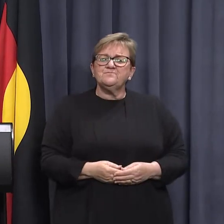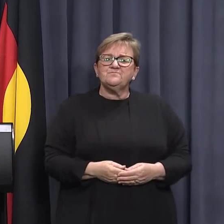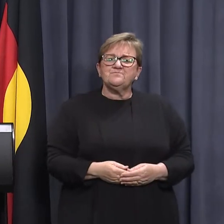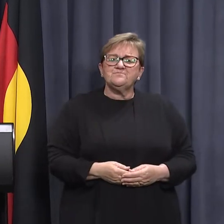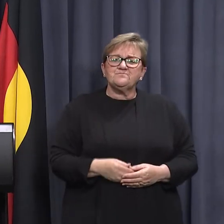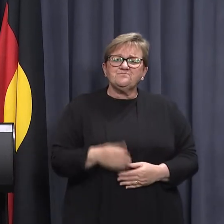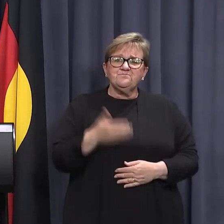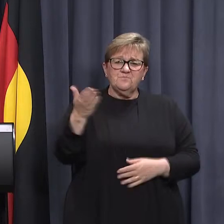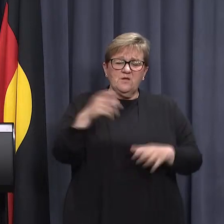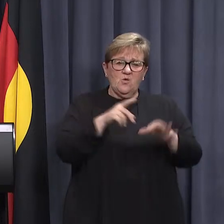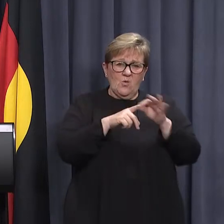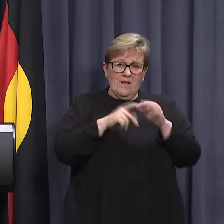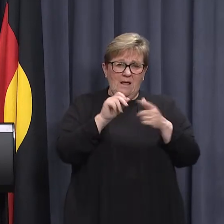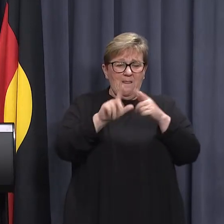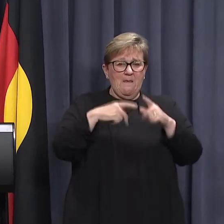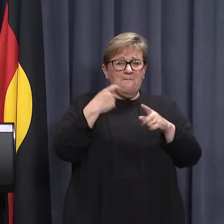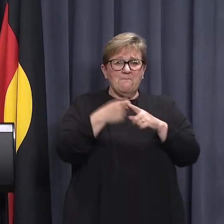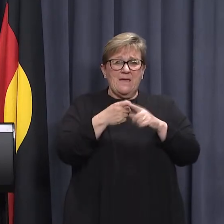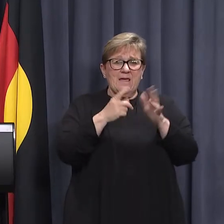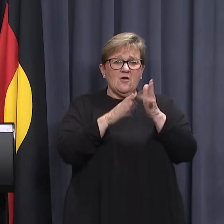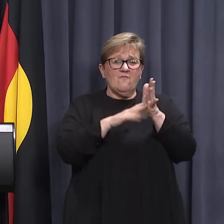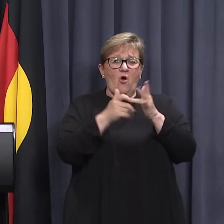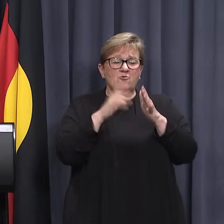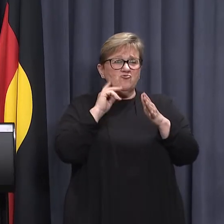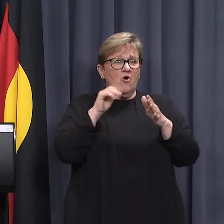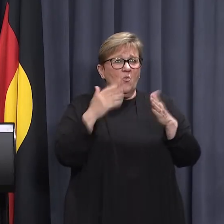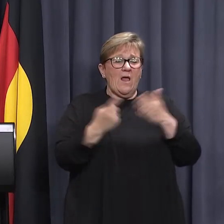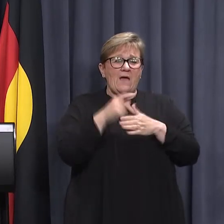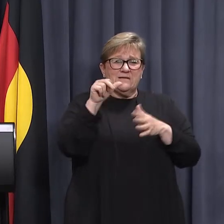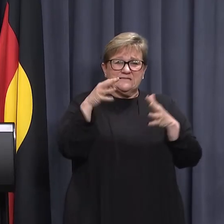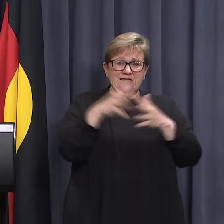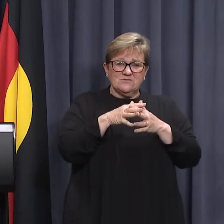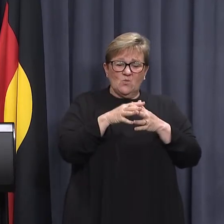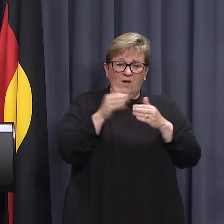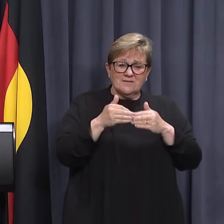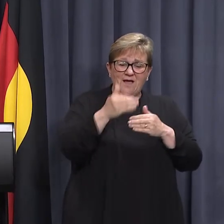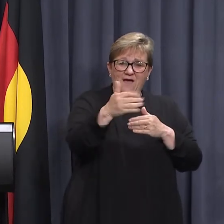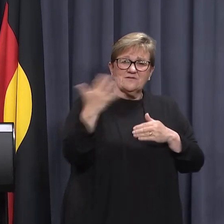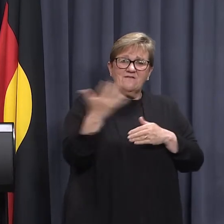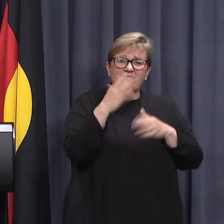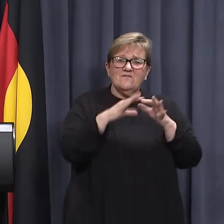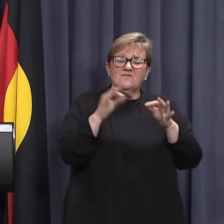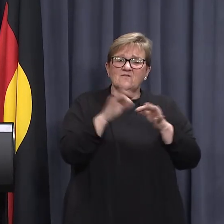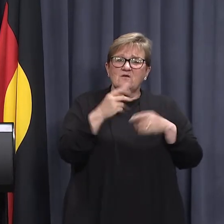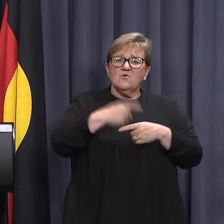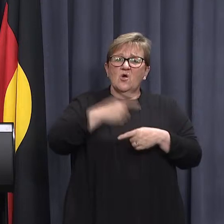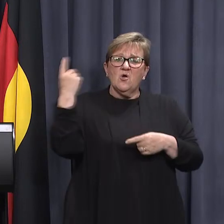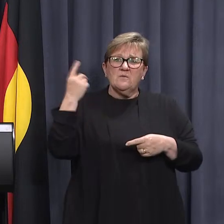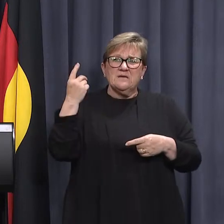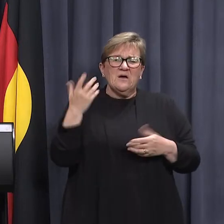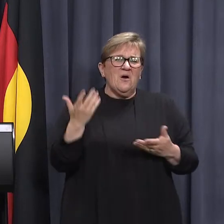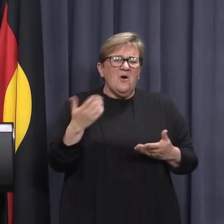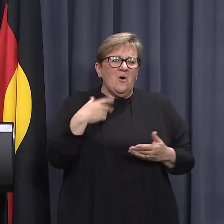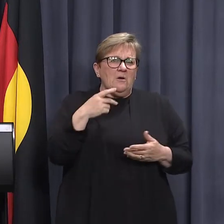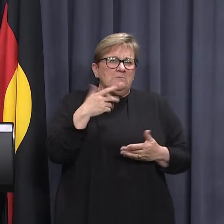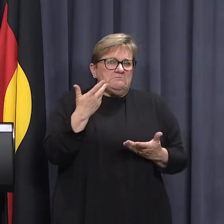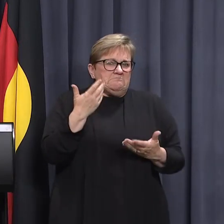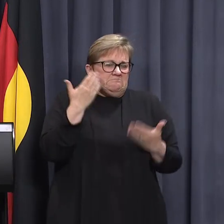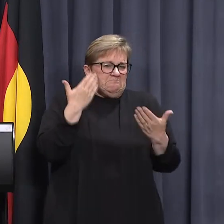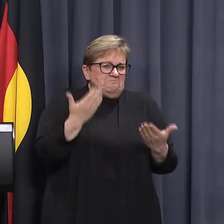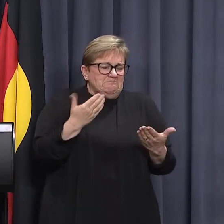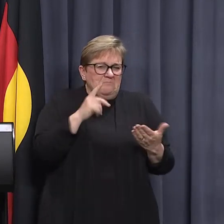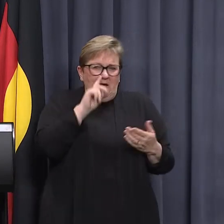WA's Omicron wave expected about six weeks after February 5? I couldn't give you advice on that.